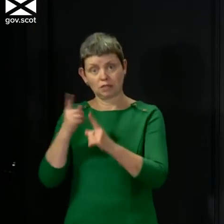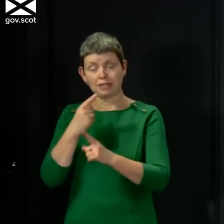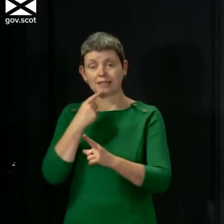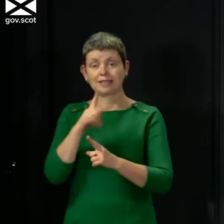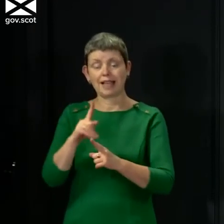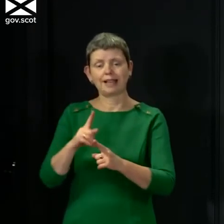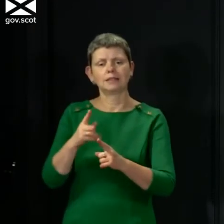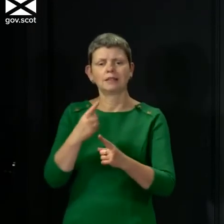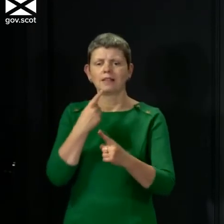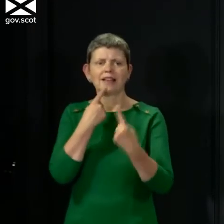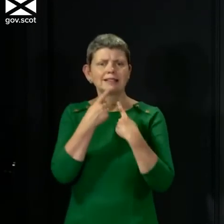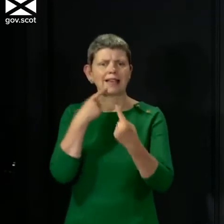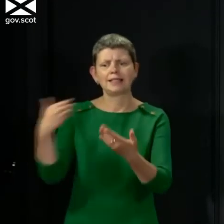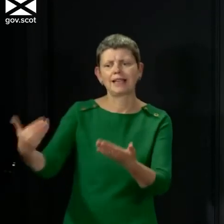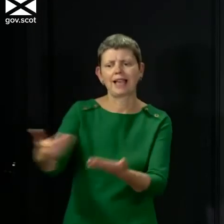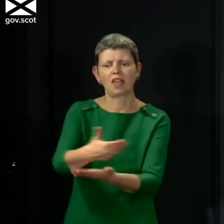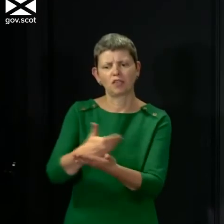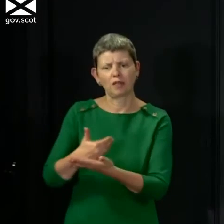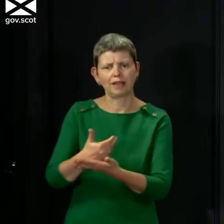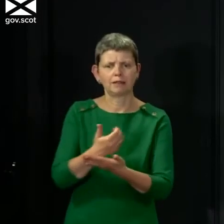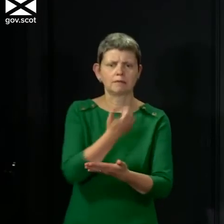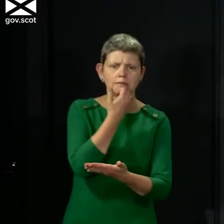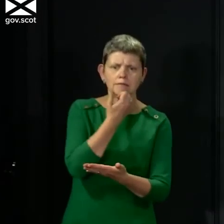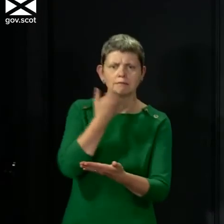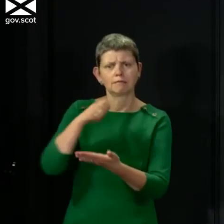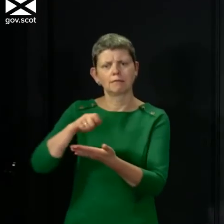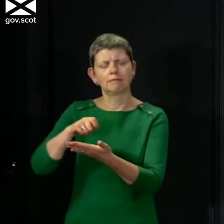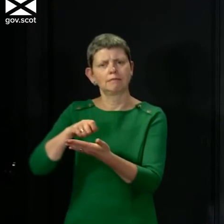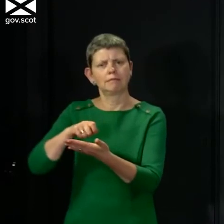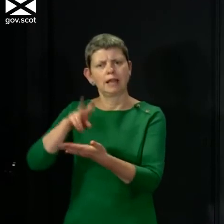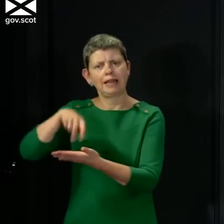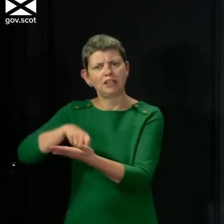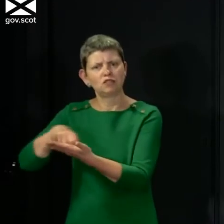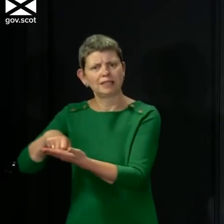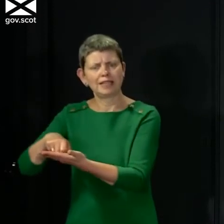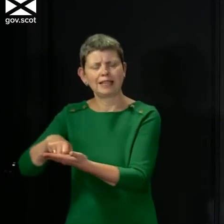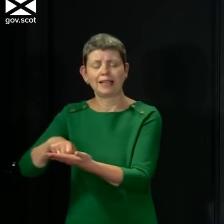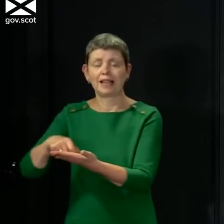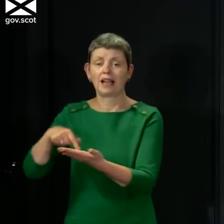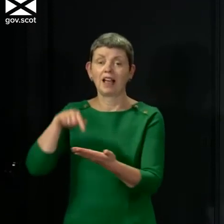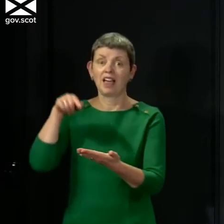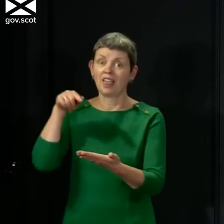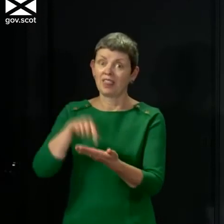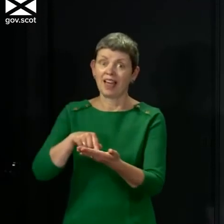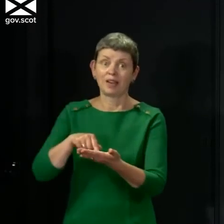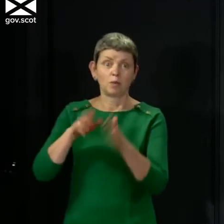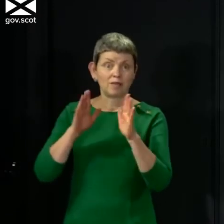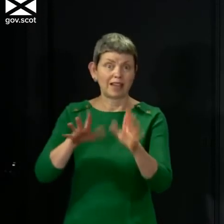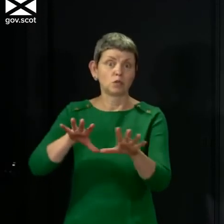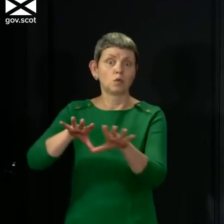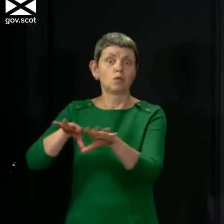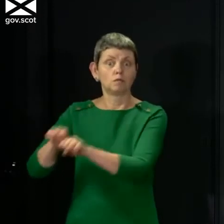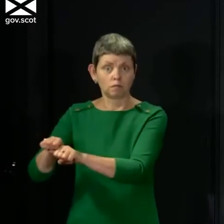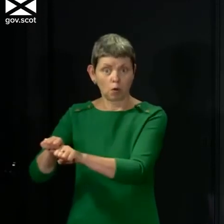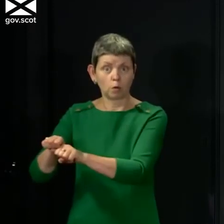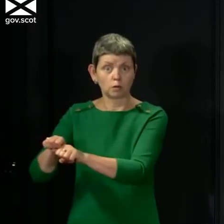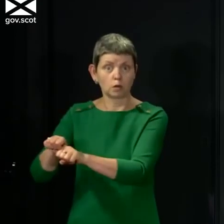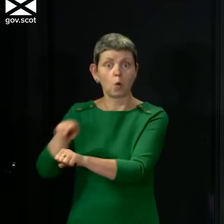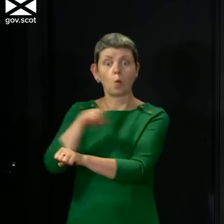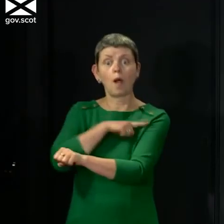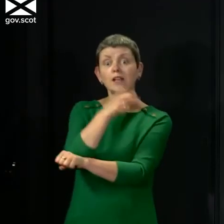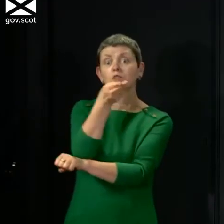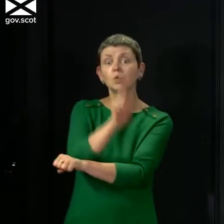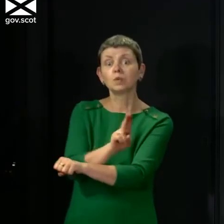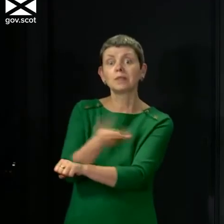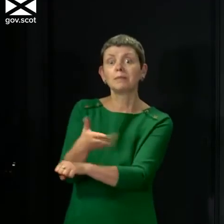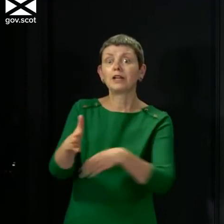levels data, that is just an inescapable decision because schools have not been open and young people